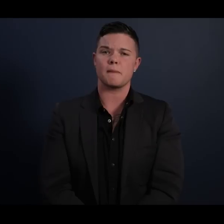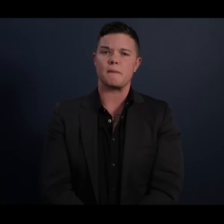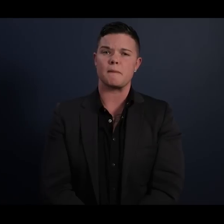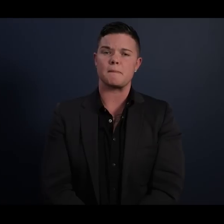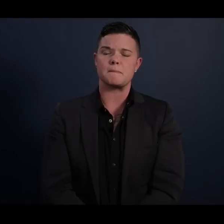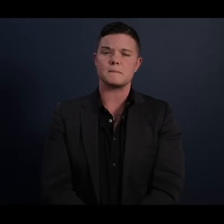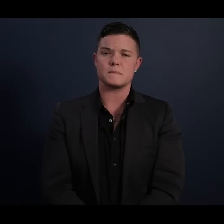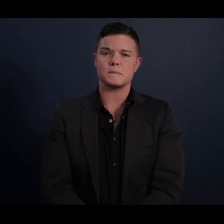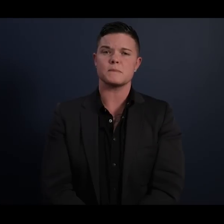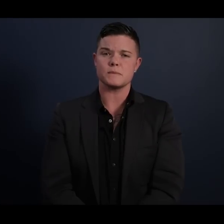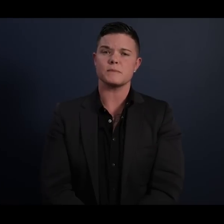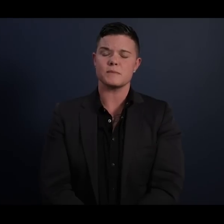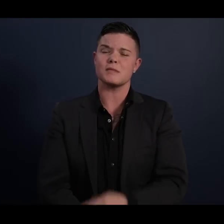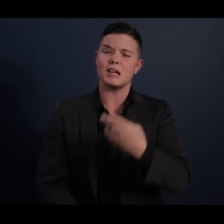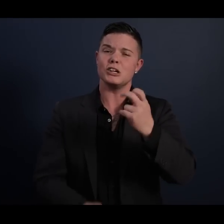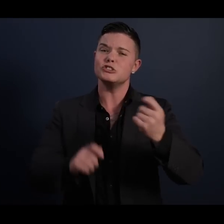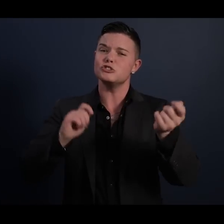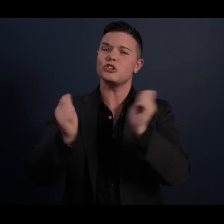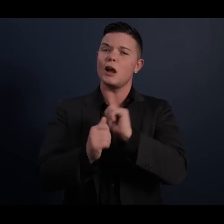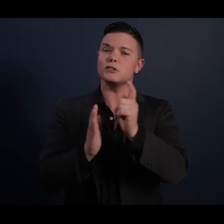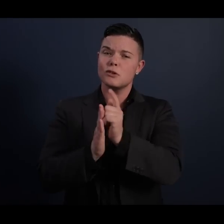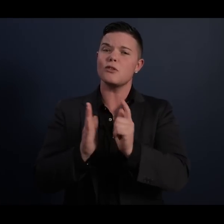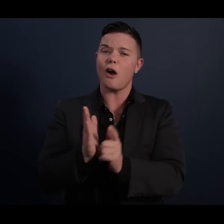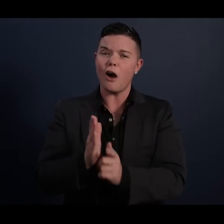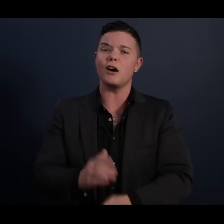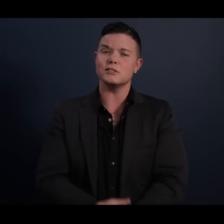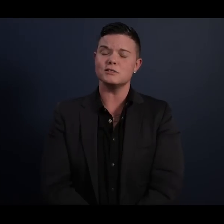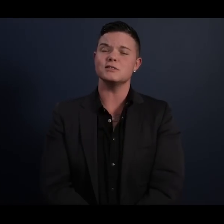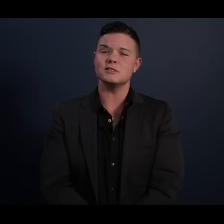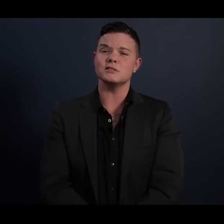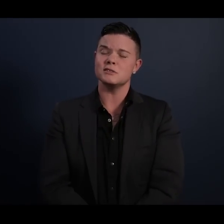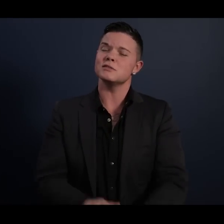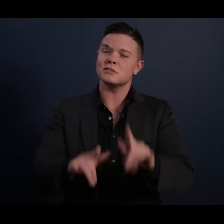He changed laws, but he also changed hearts.